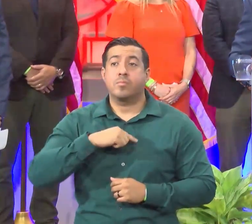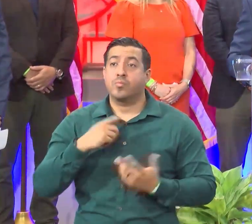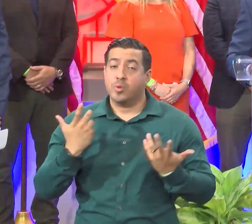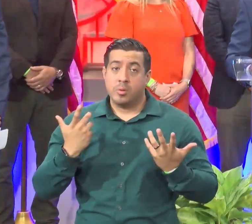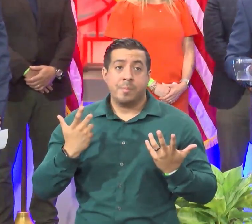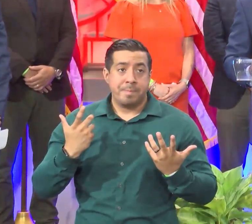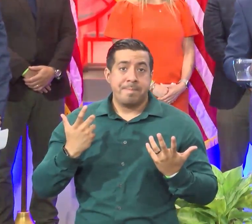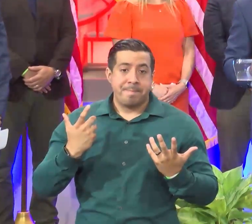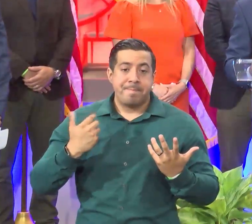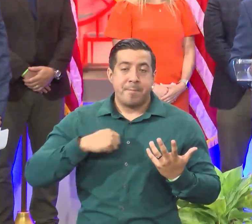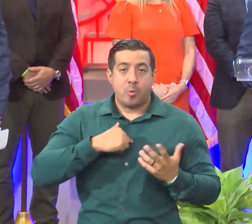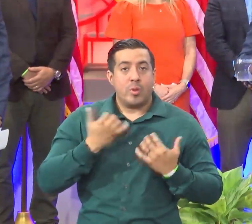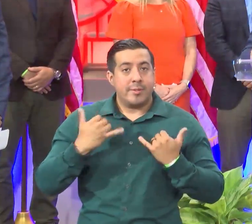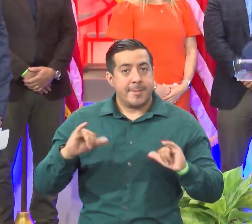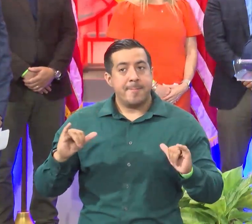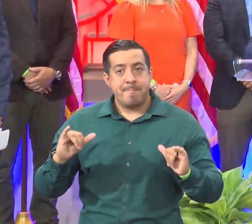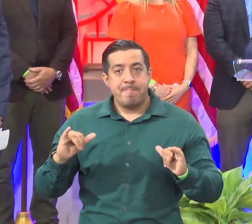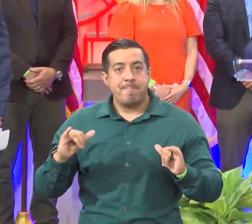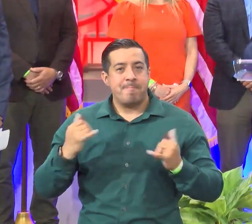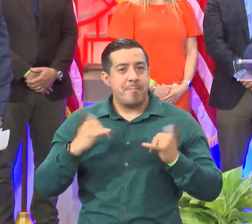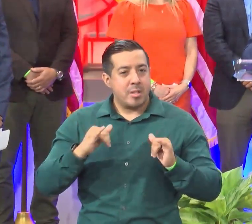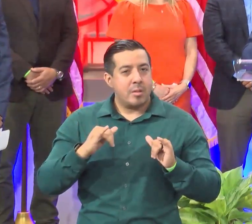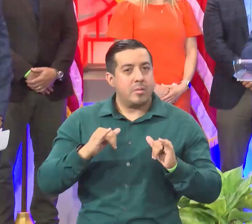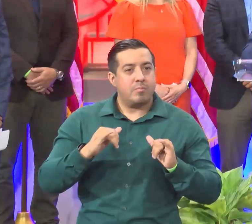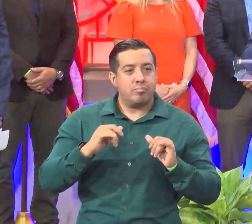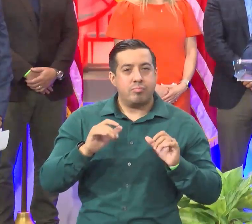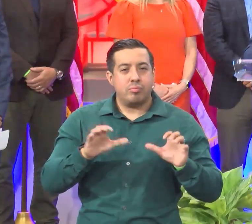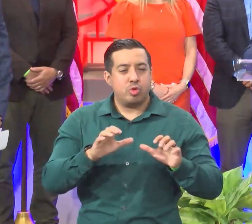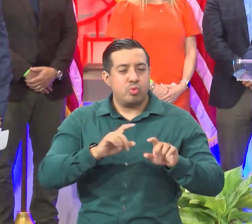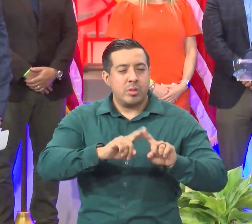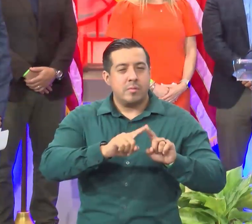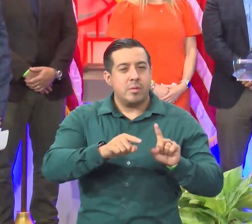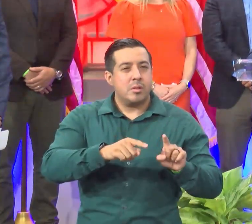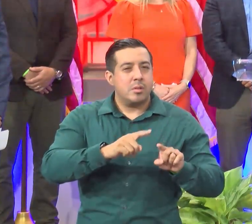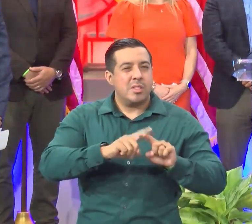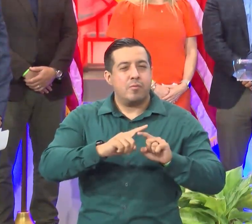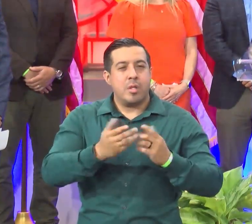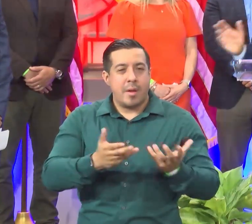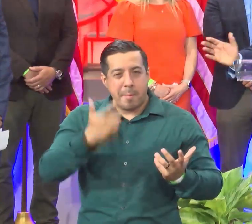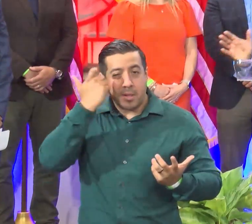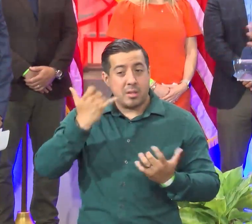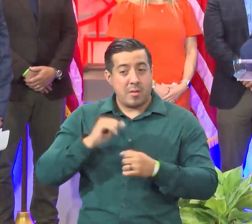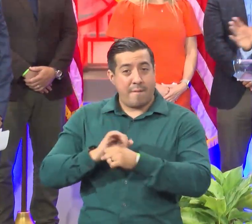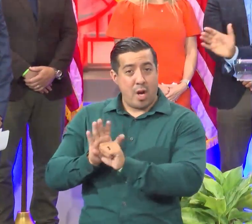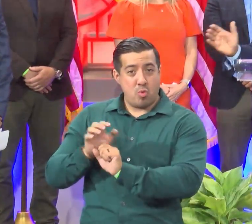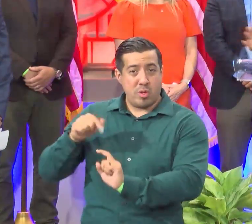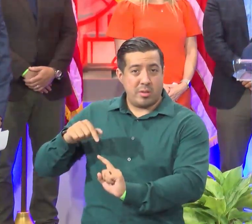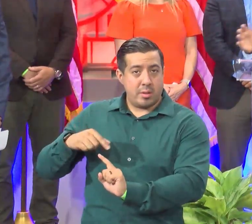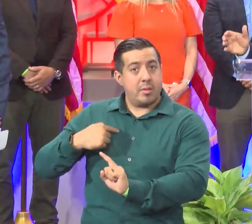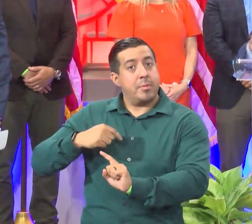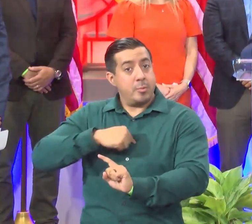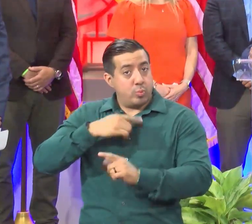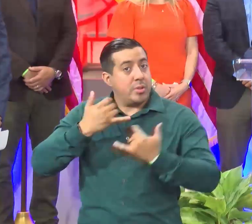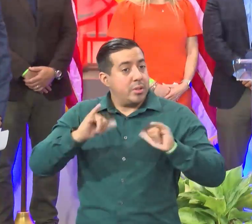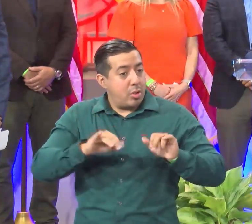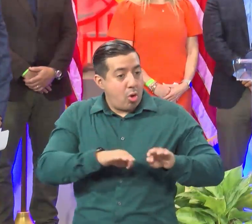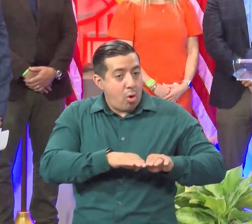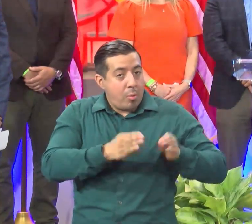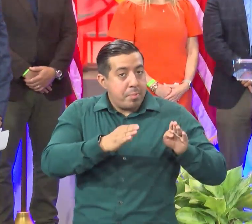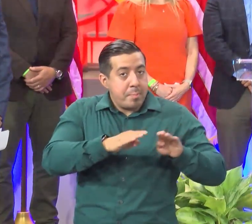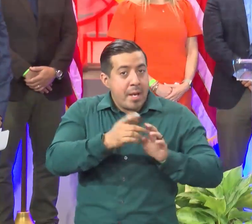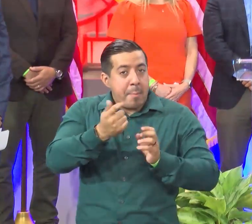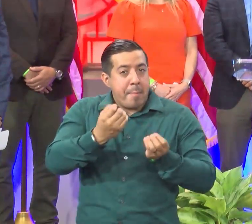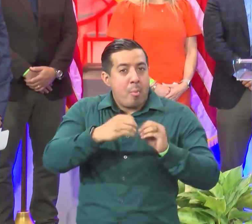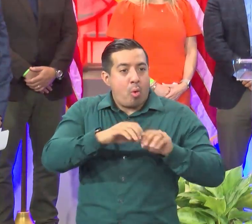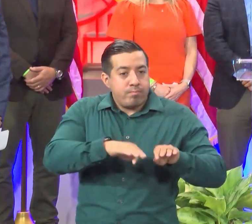doing things a little bit different because of the virus, we are opening up more for